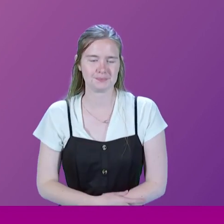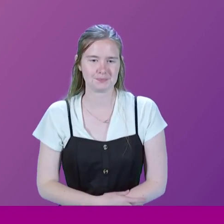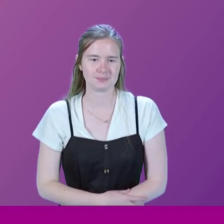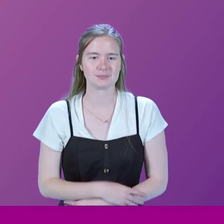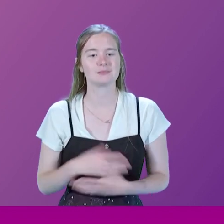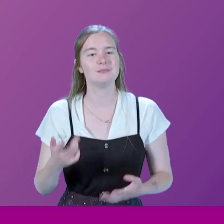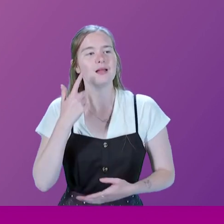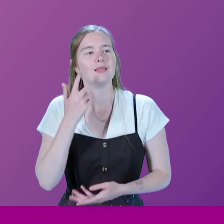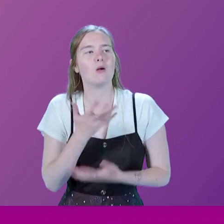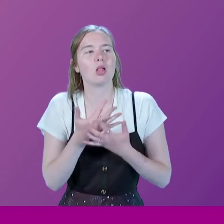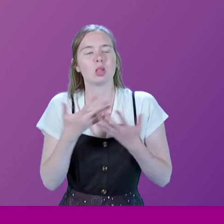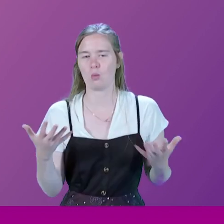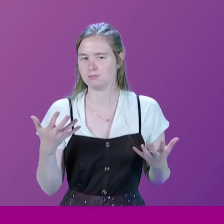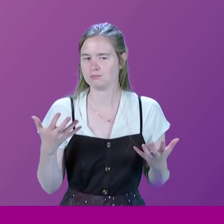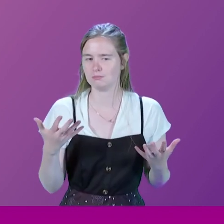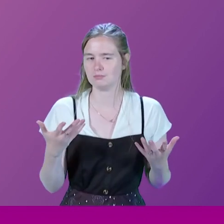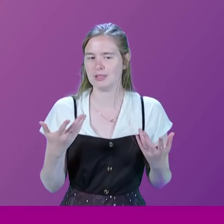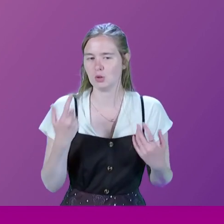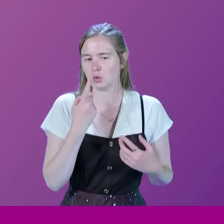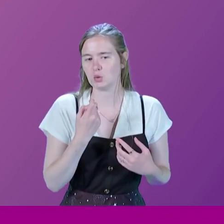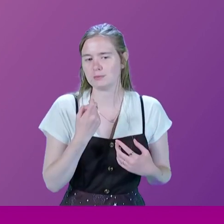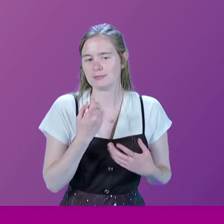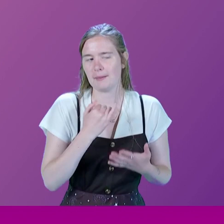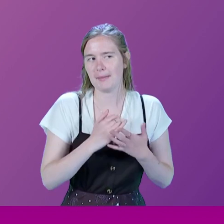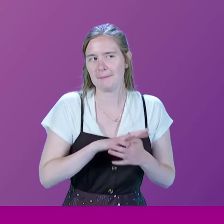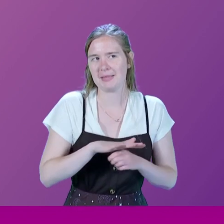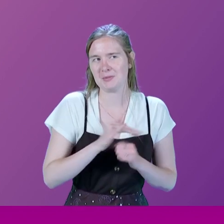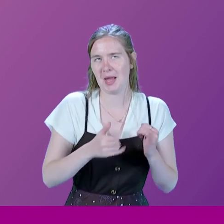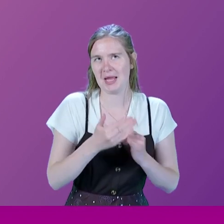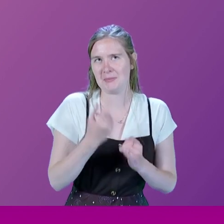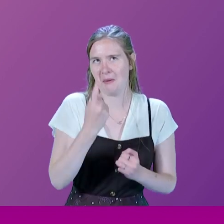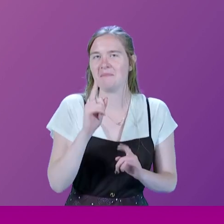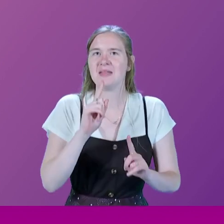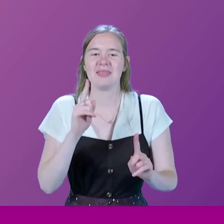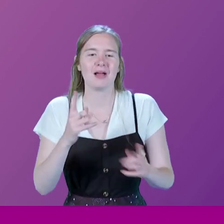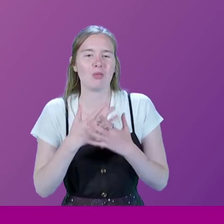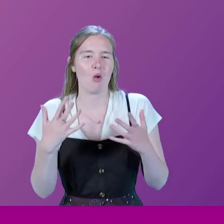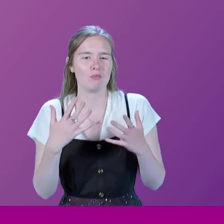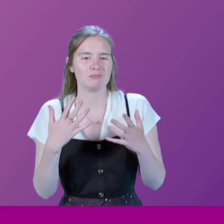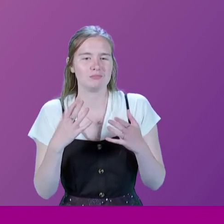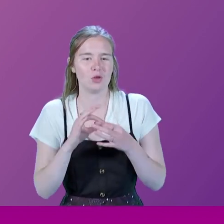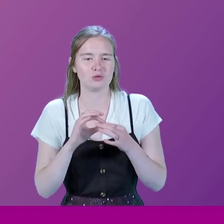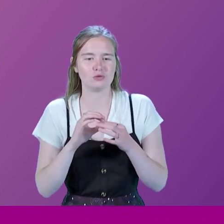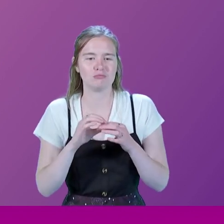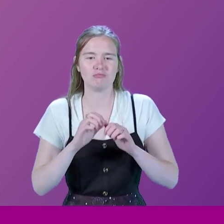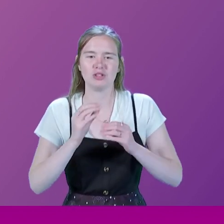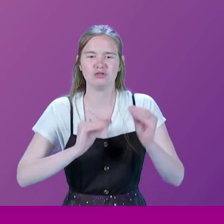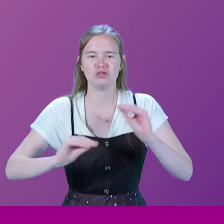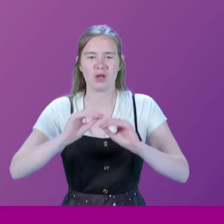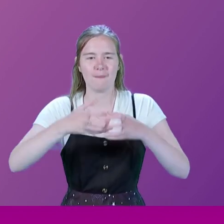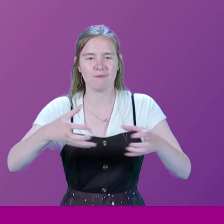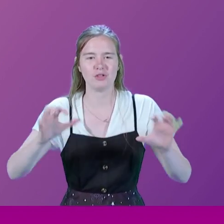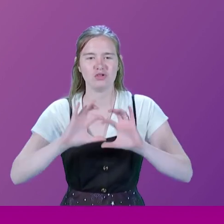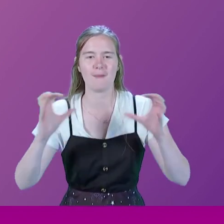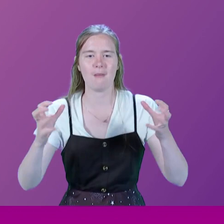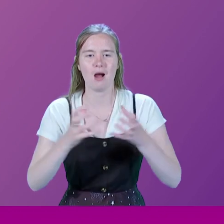I think a lot of it is maybe a bad place to end. But I think a lot of it is not so much to do with the shape of the Chamber as the nature